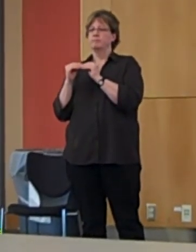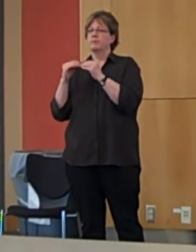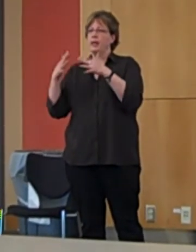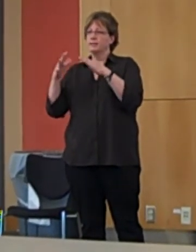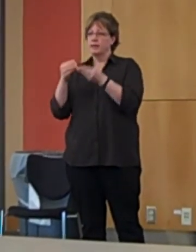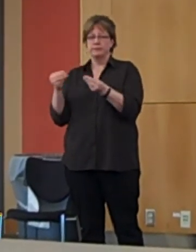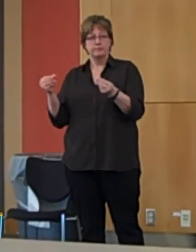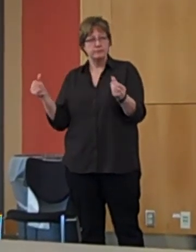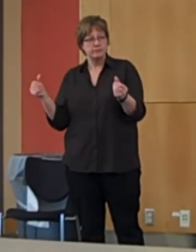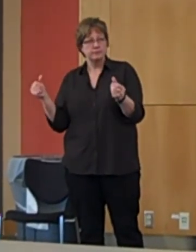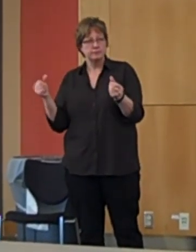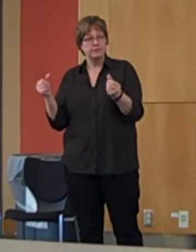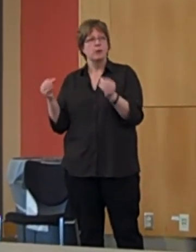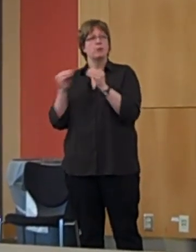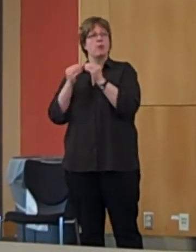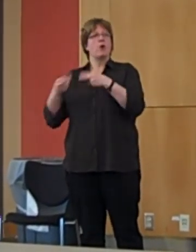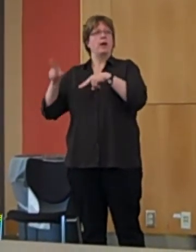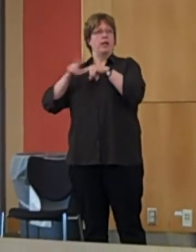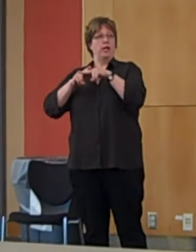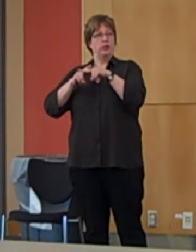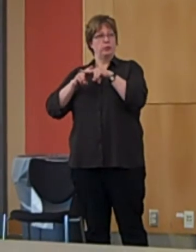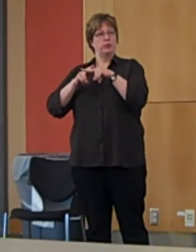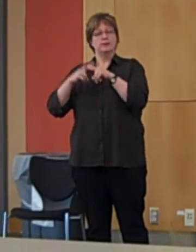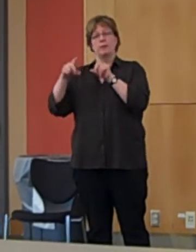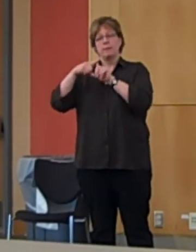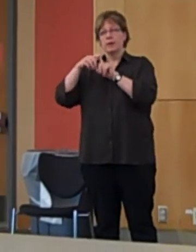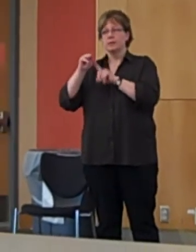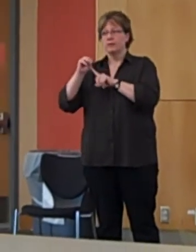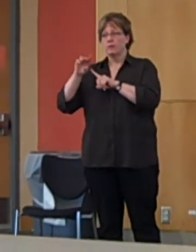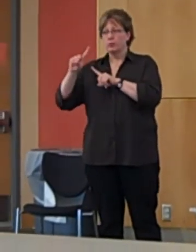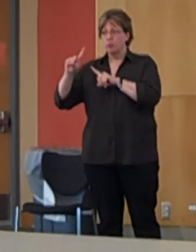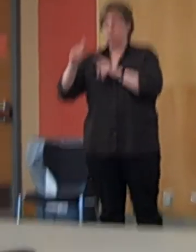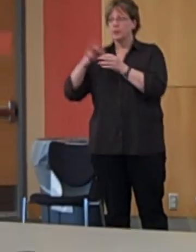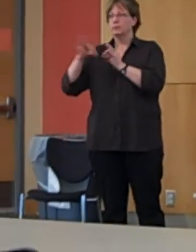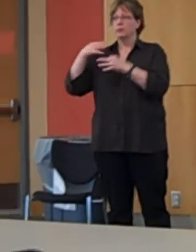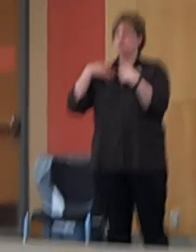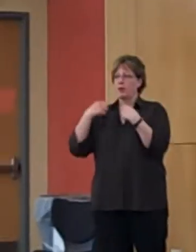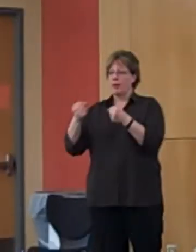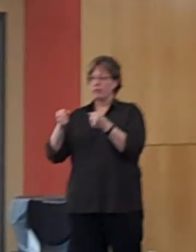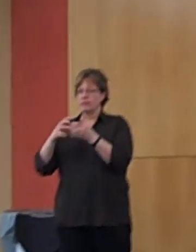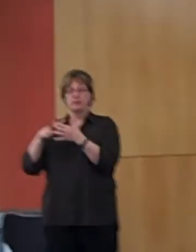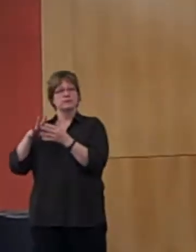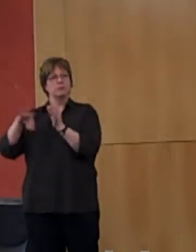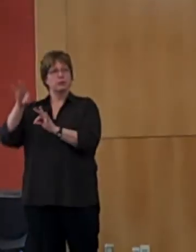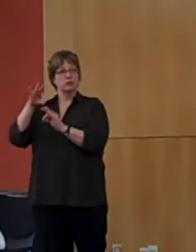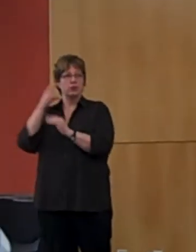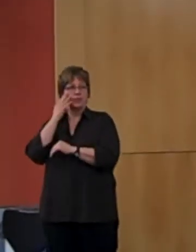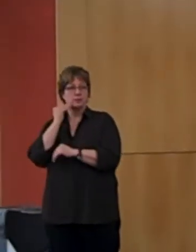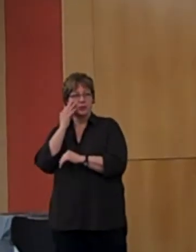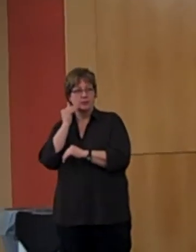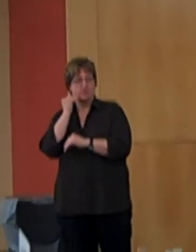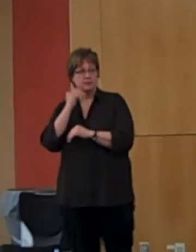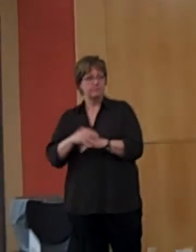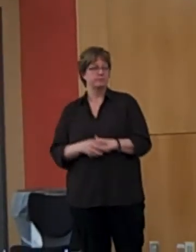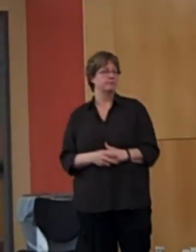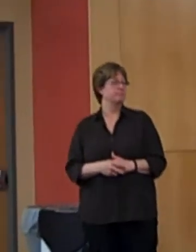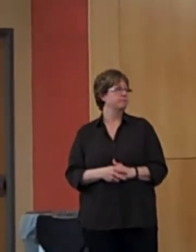increases in positive mood, spiritual health, and spiritual experiences than the other groups surveyed. They also